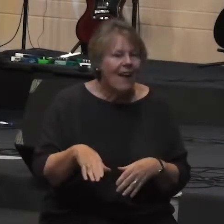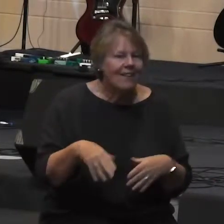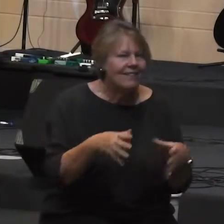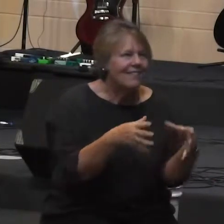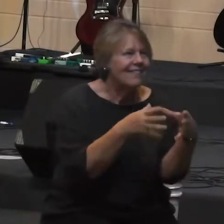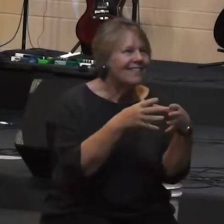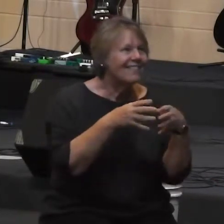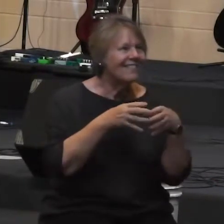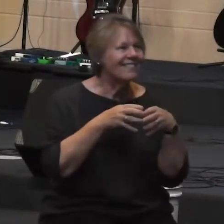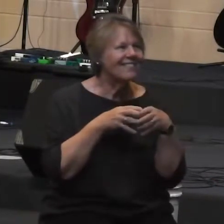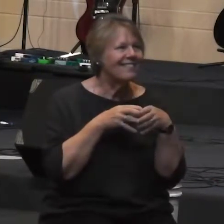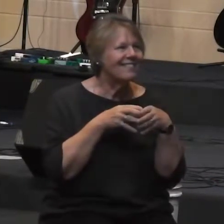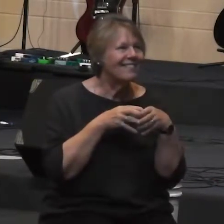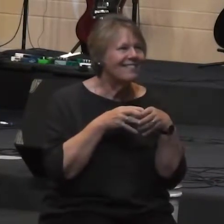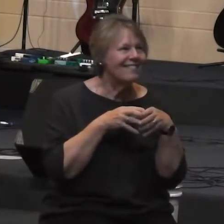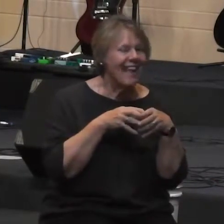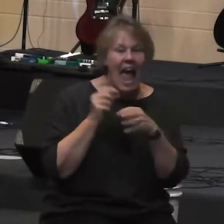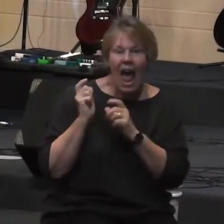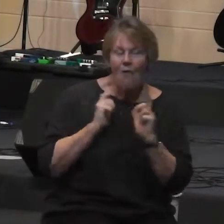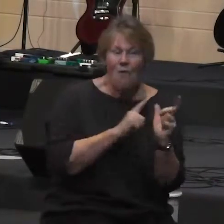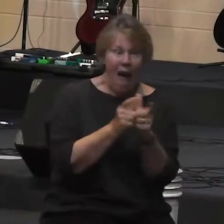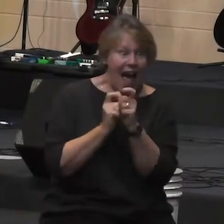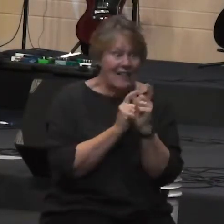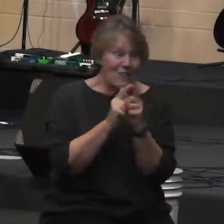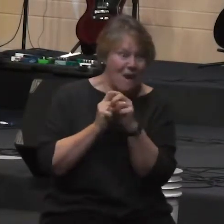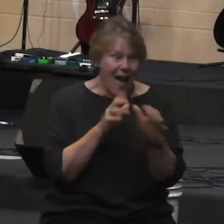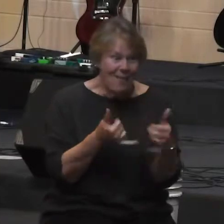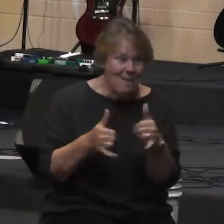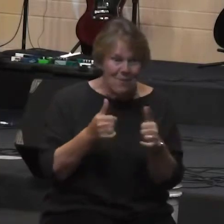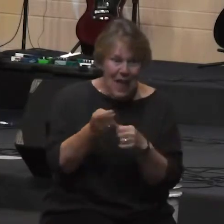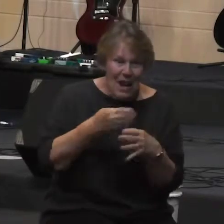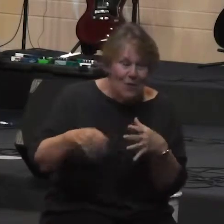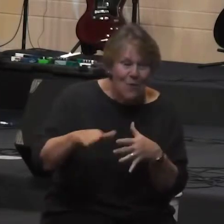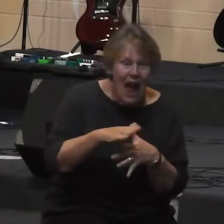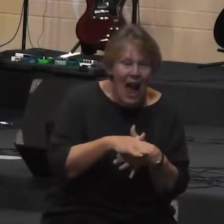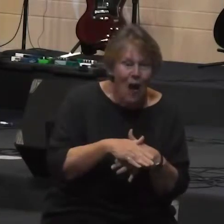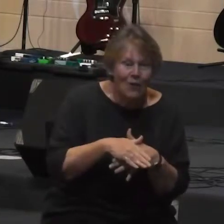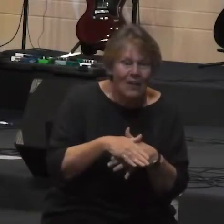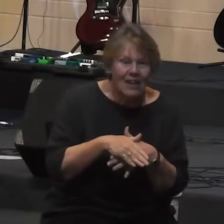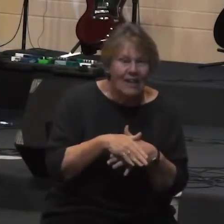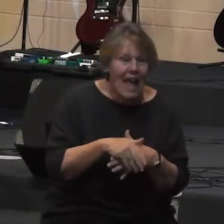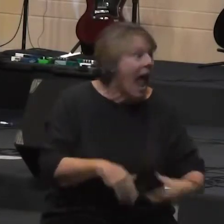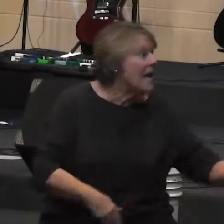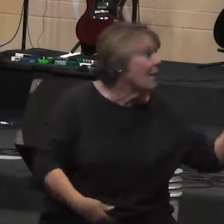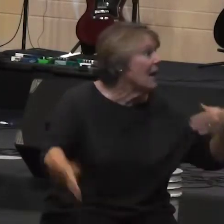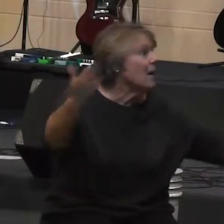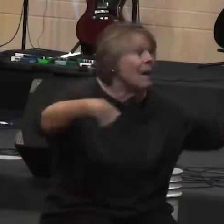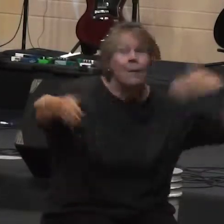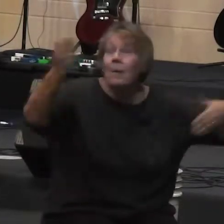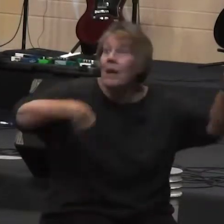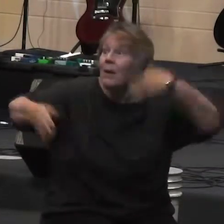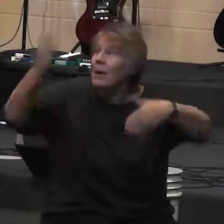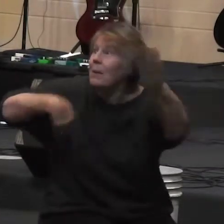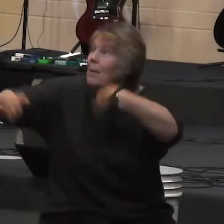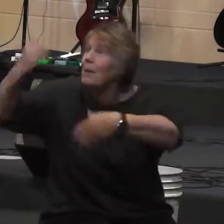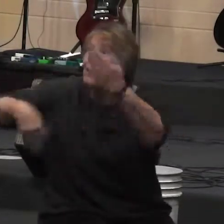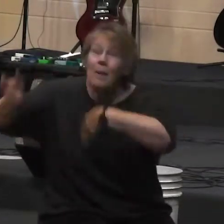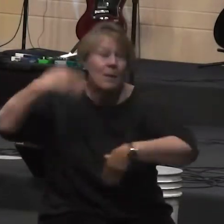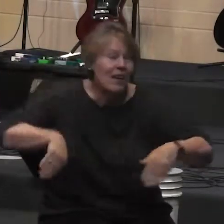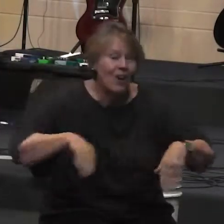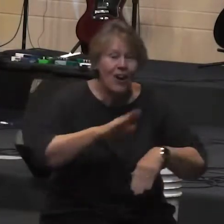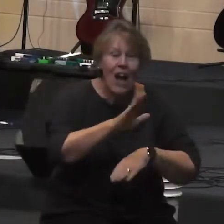runs around the little playground that they're on and gathers every other kid that's at the playground